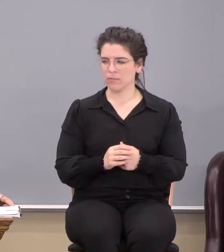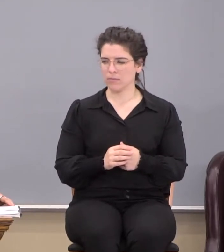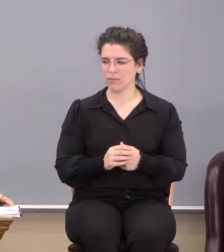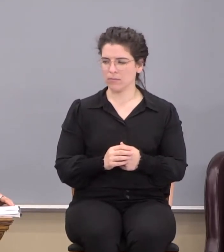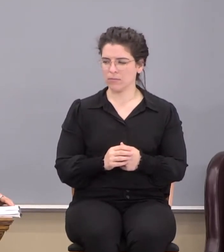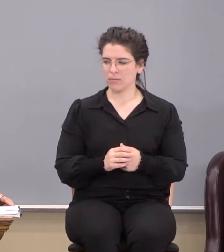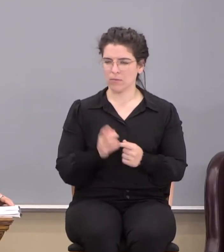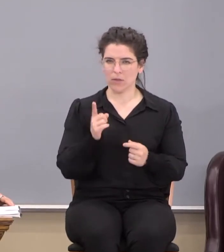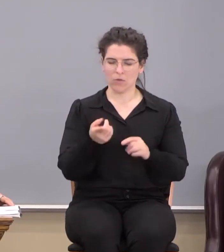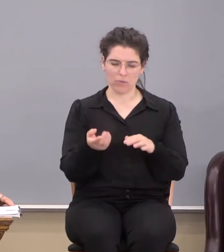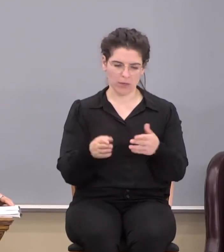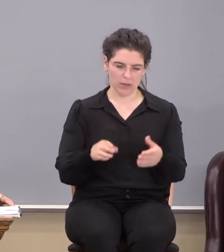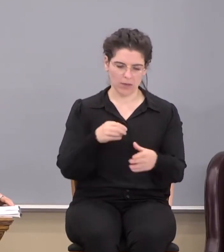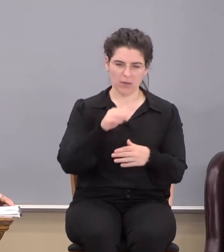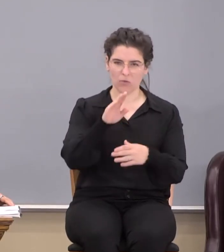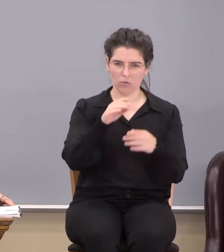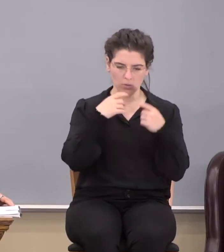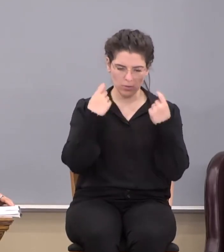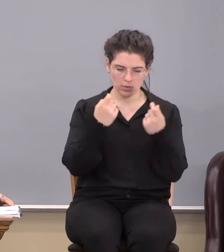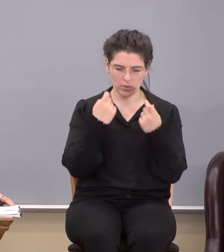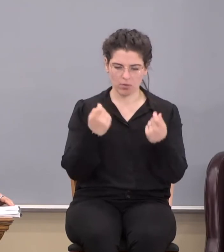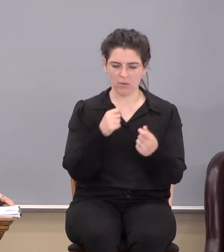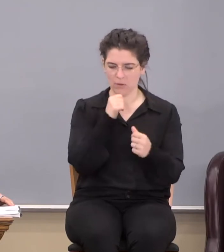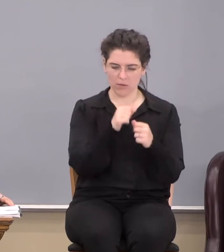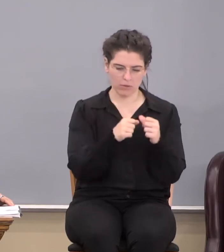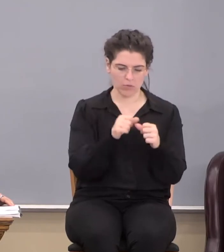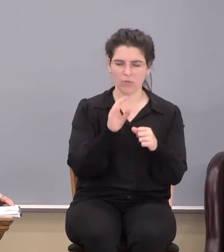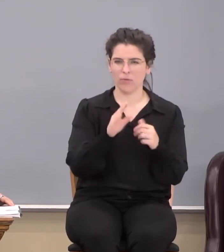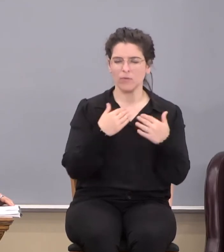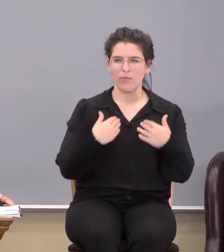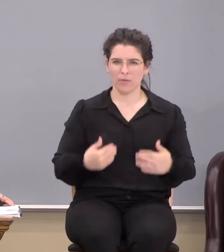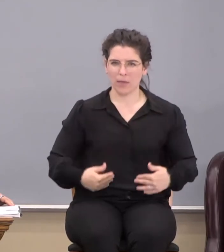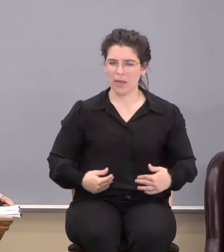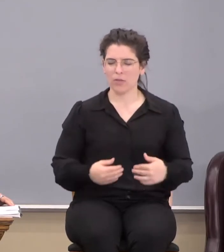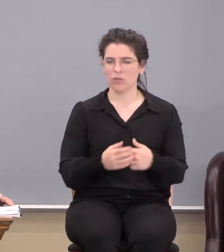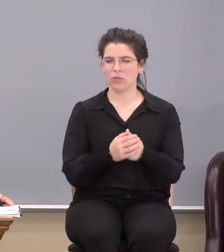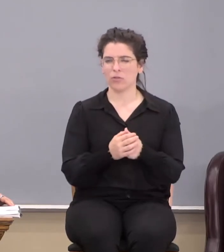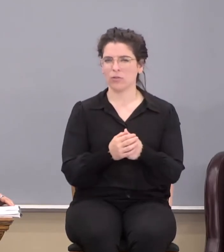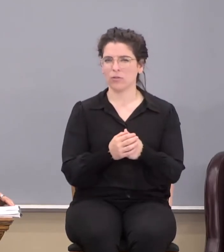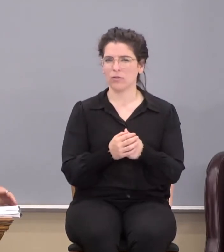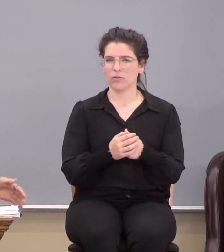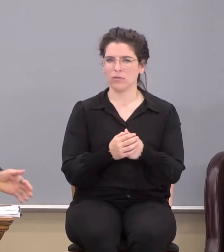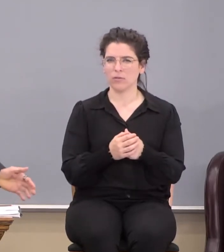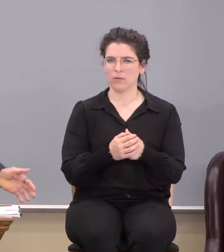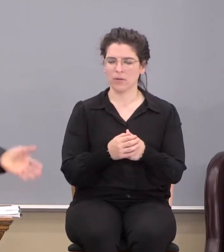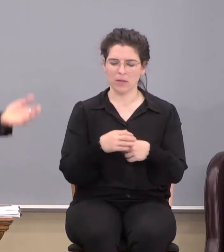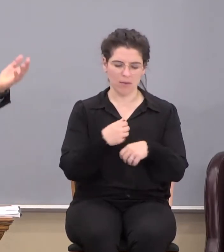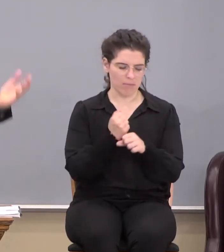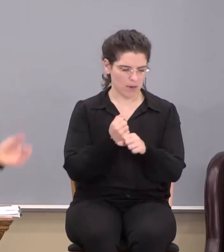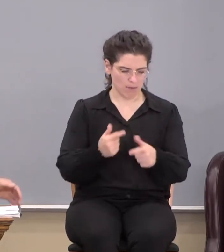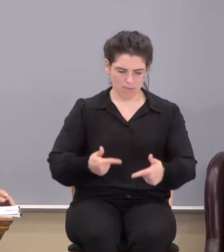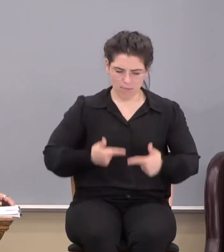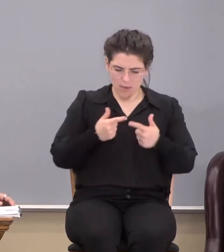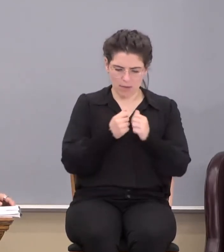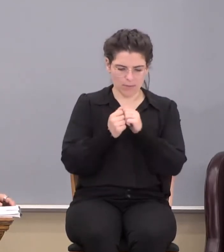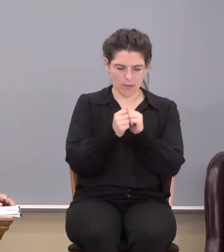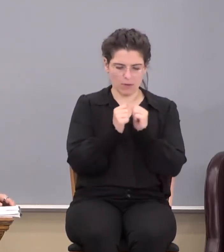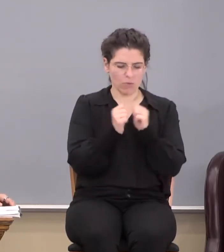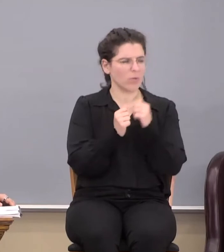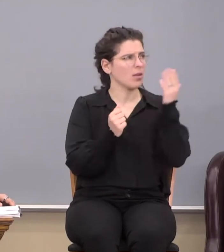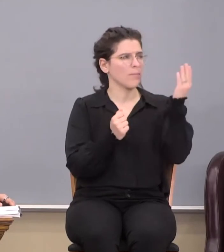and you being dead in your sins and the uncircumcision of your flesh, he's quickened together with him,